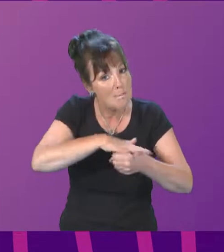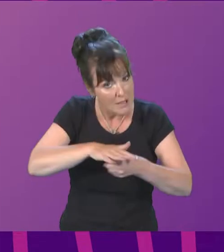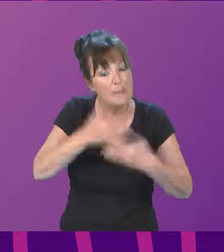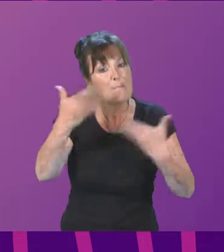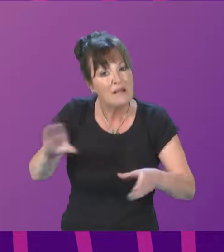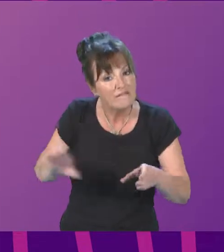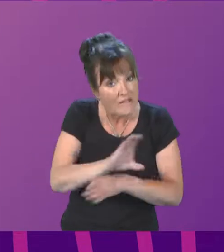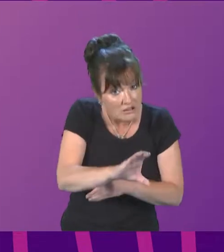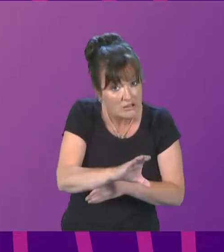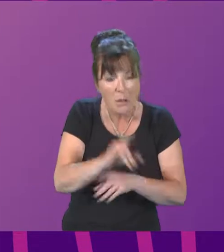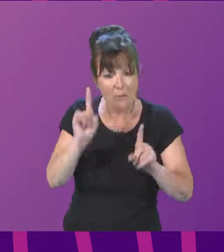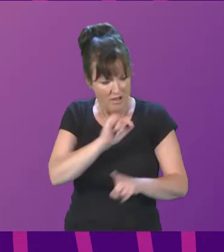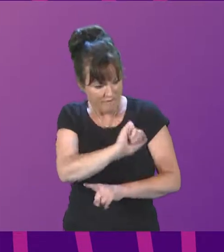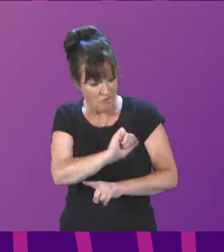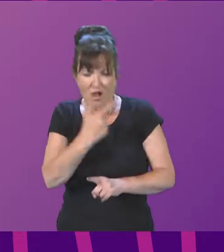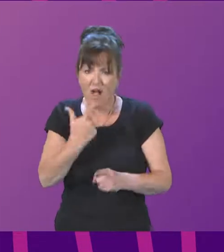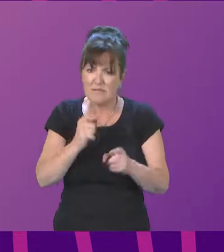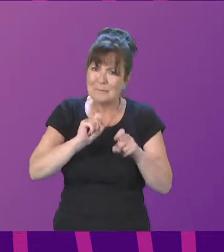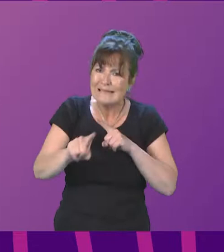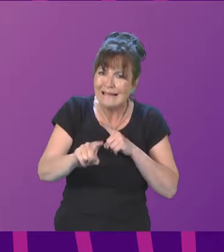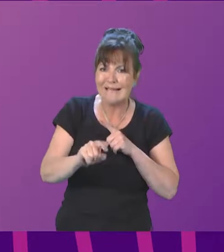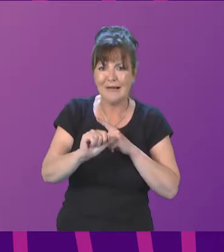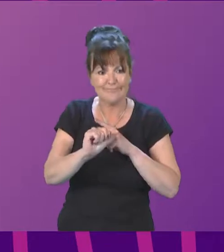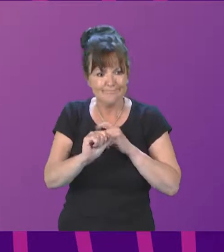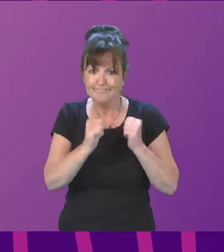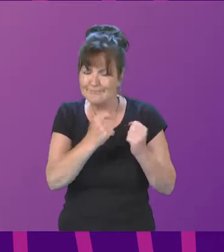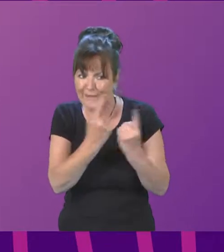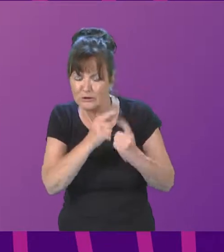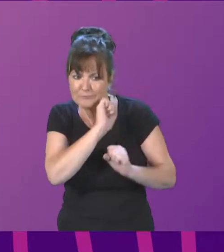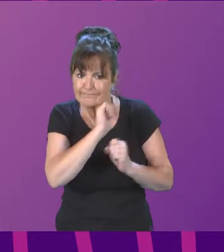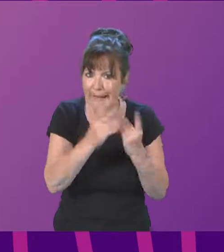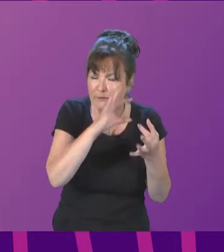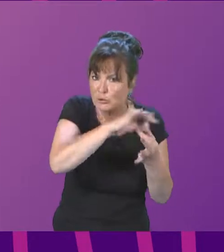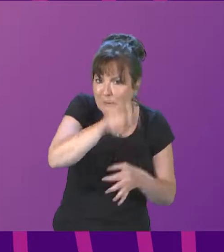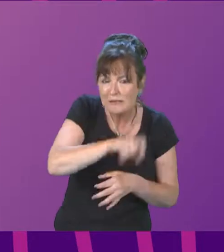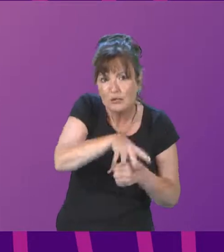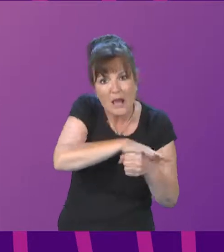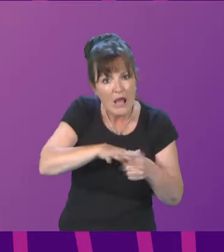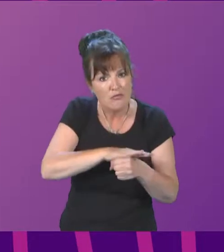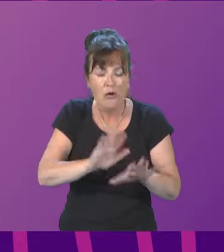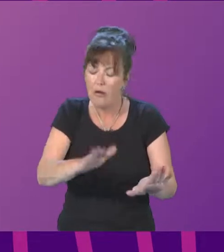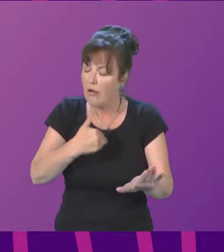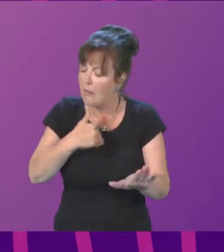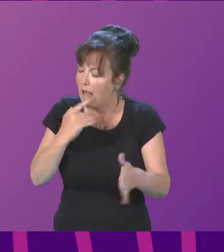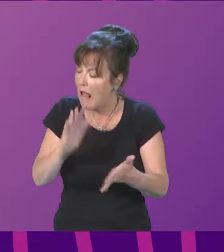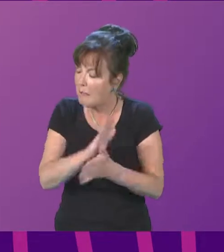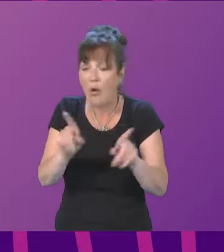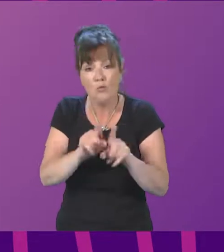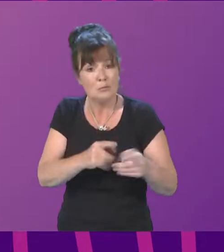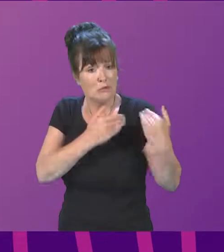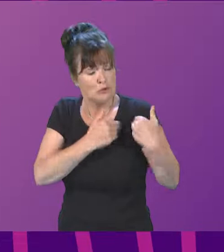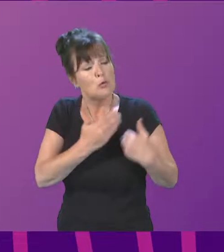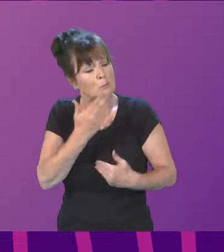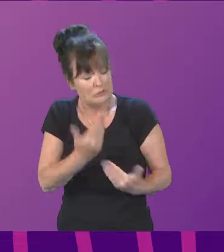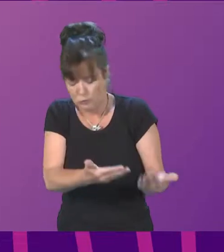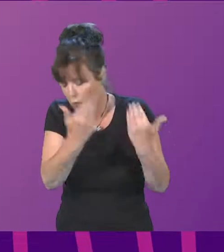if there are particular issues about the care pathway for her constituent, I would be more than happy, and indeed it's my duty to hear about it, so